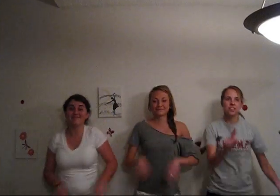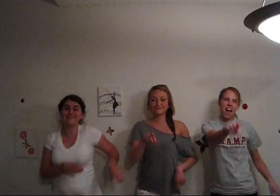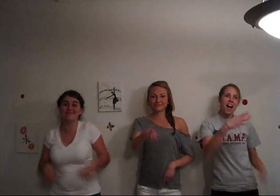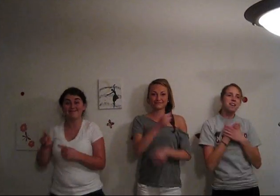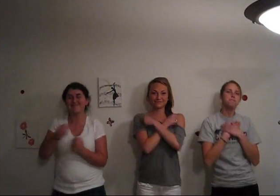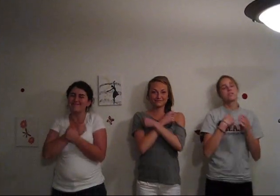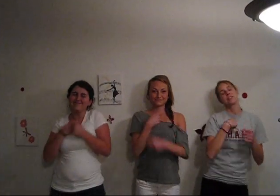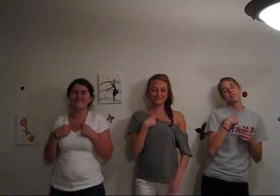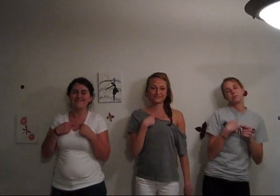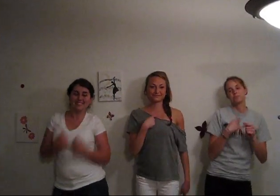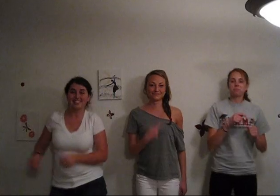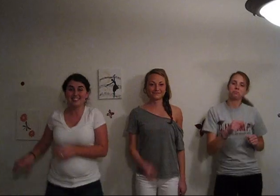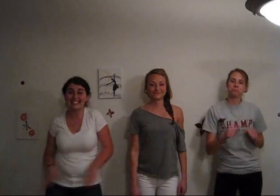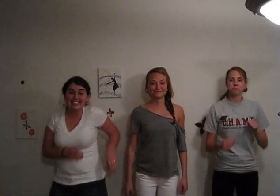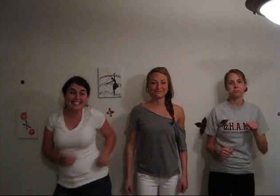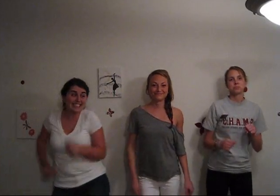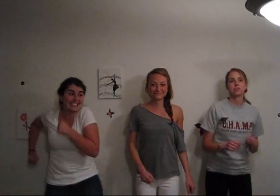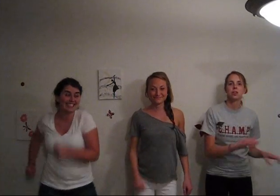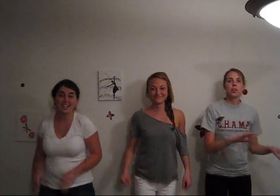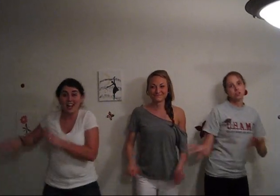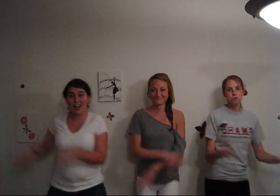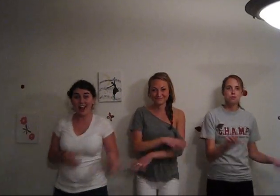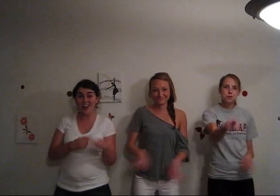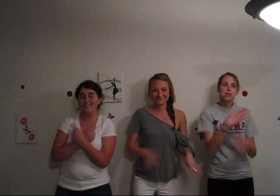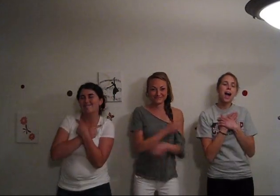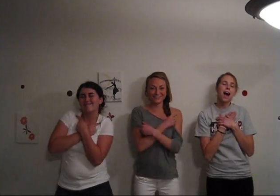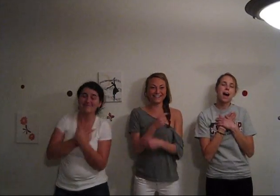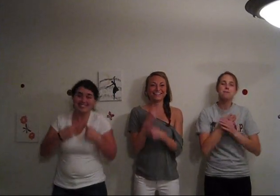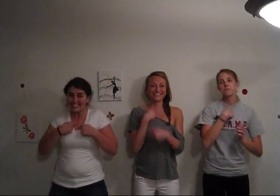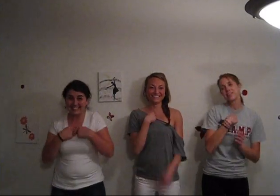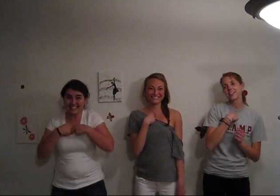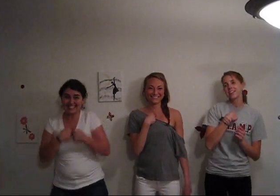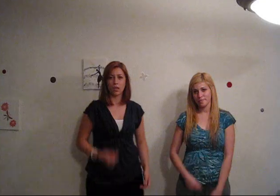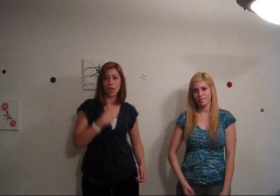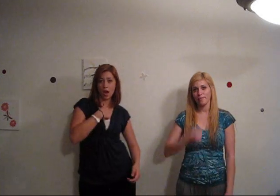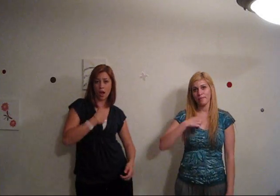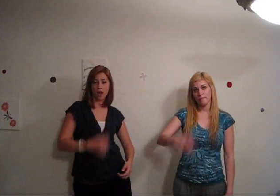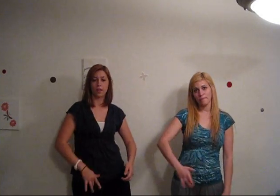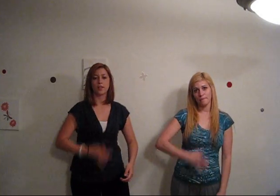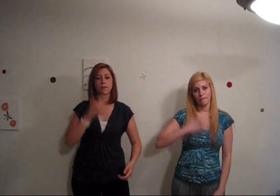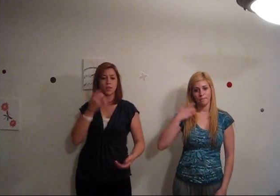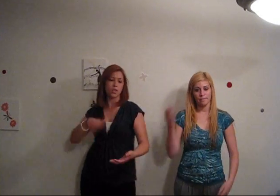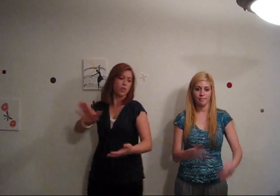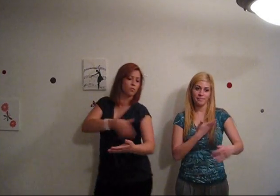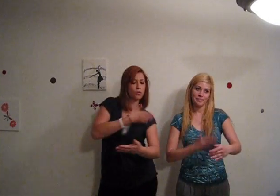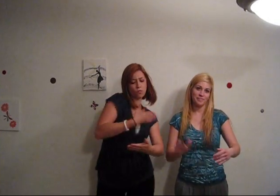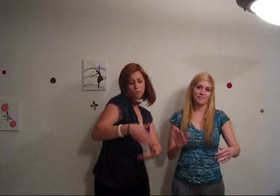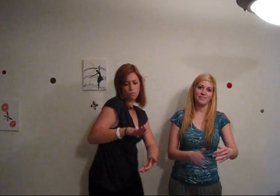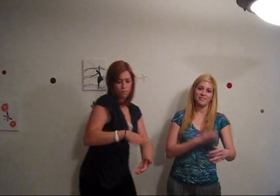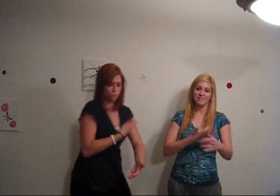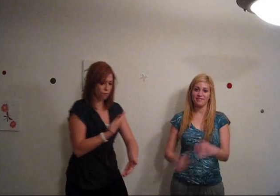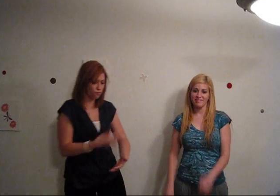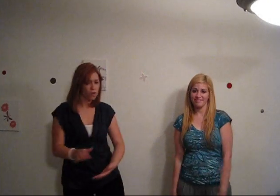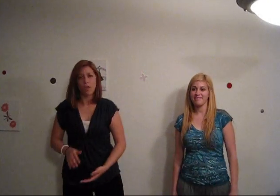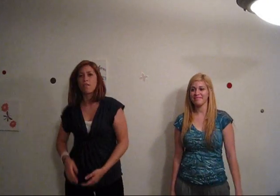love me? I can feel it move Do you love me? I'm in the groove Do you love me?